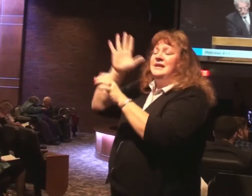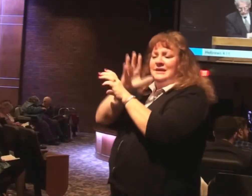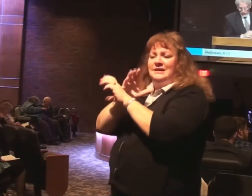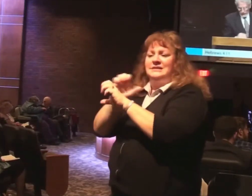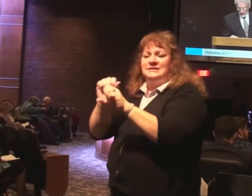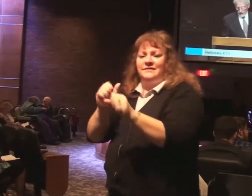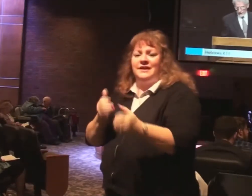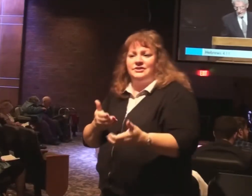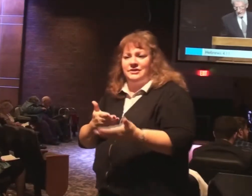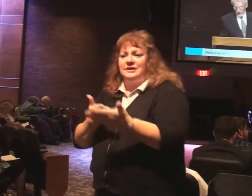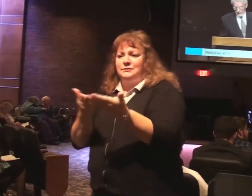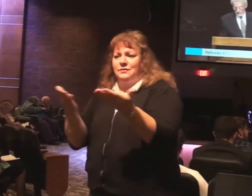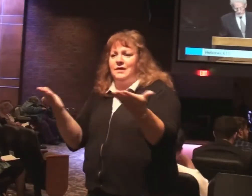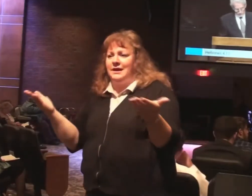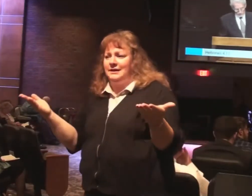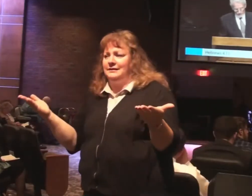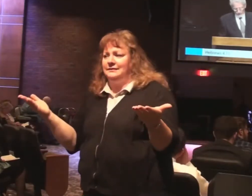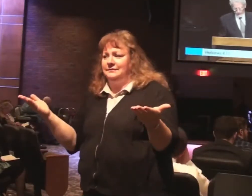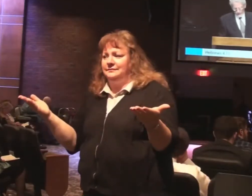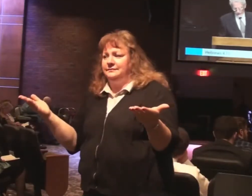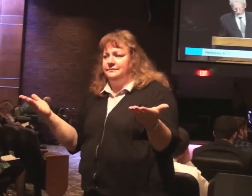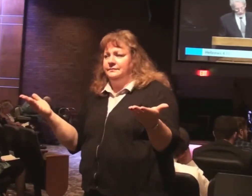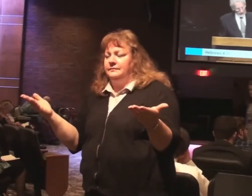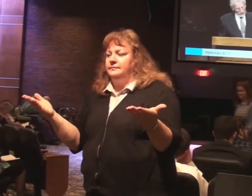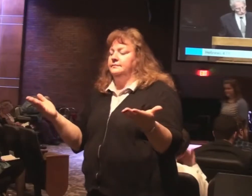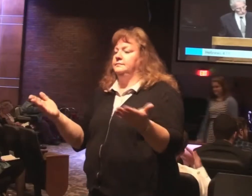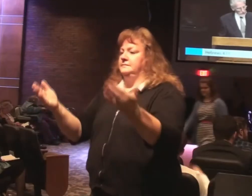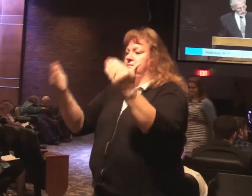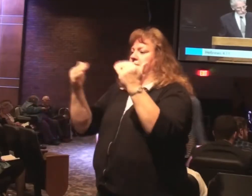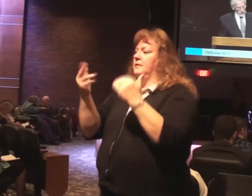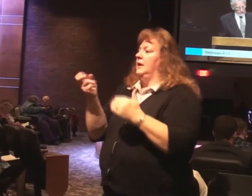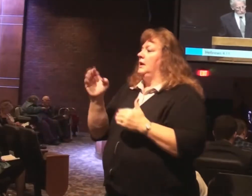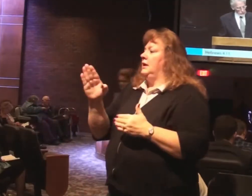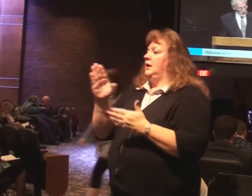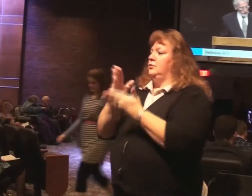provided. Come back to Hebrews chapter 12.